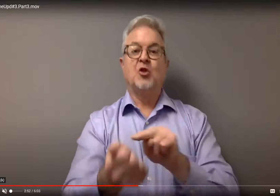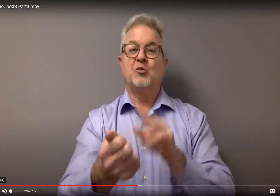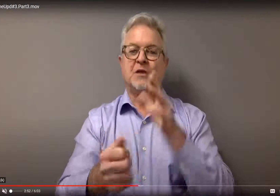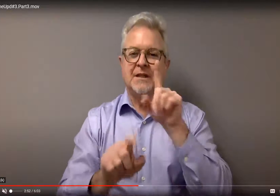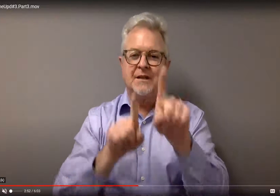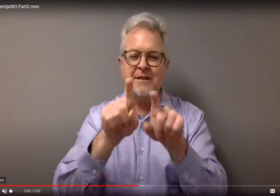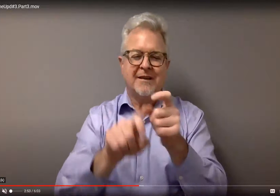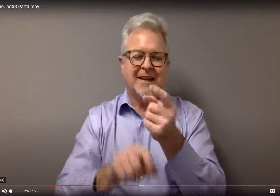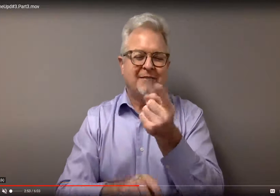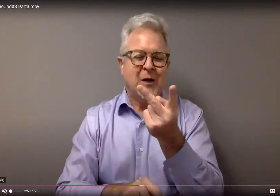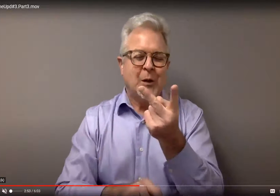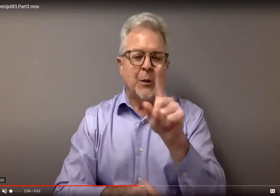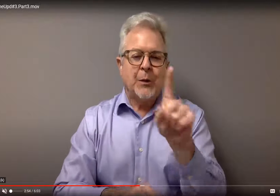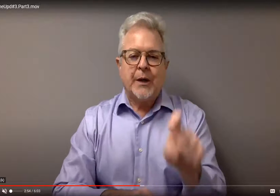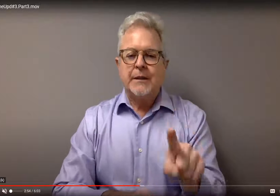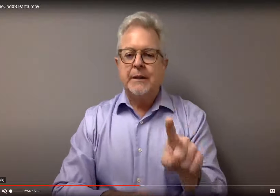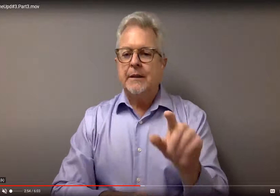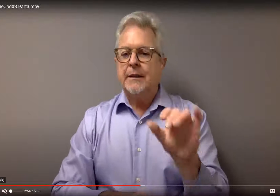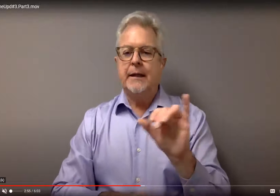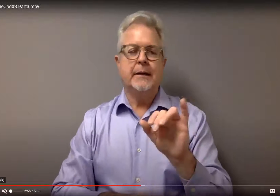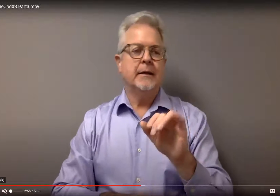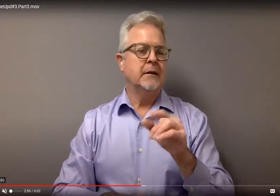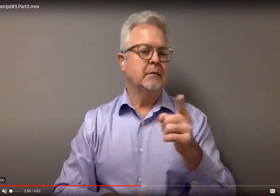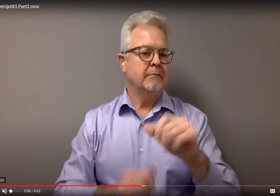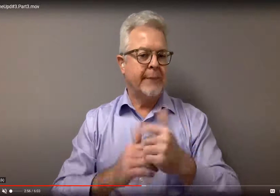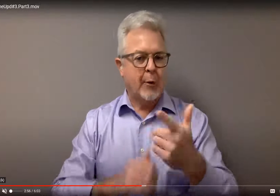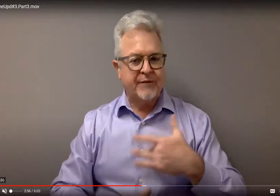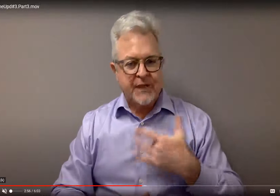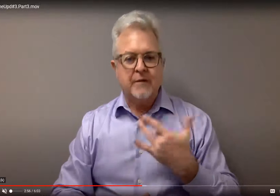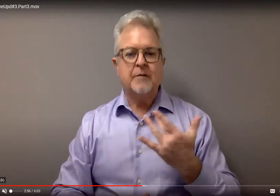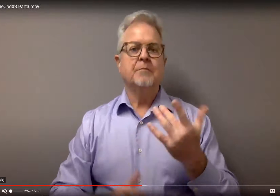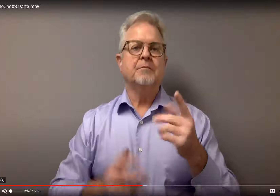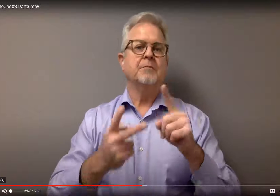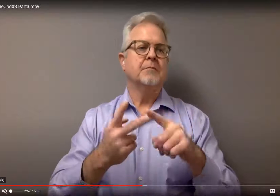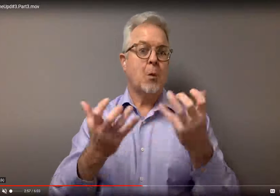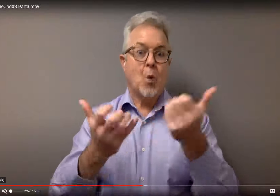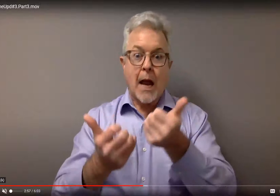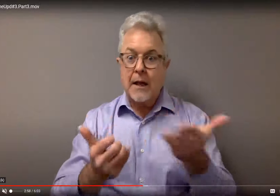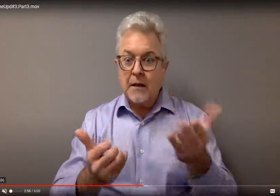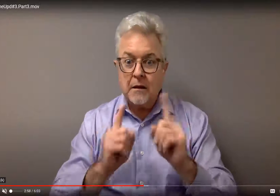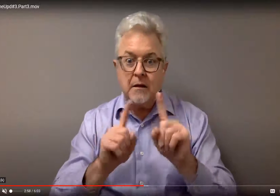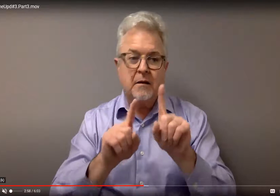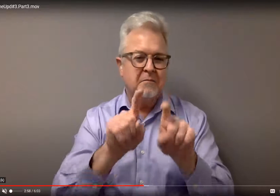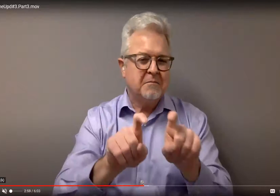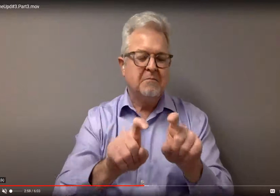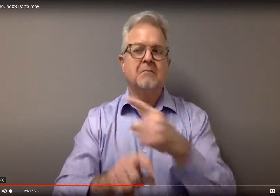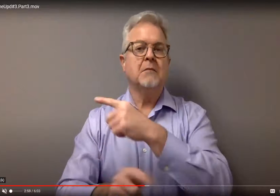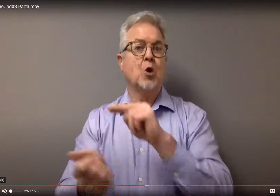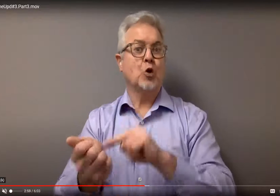by a nurse, and the nurse will ask you a few more questions. Again, how you're feeling today. Do you have